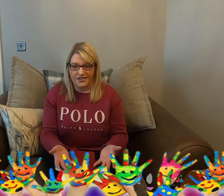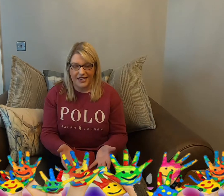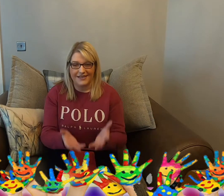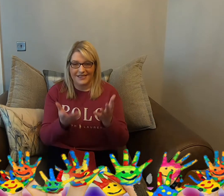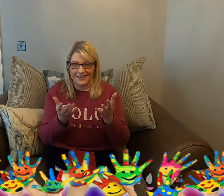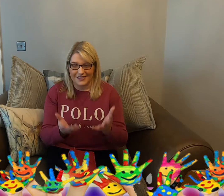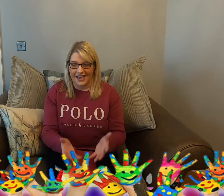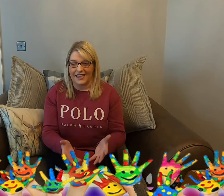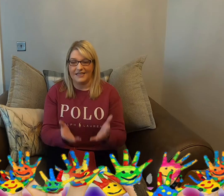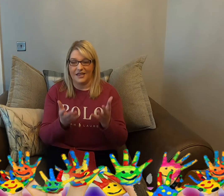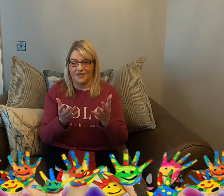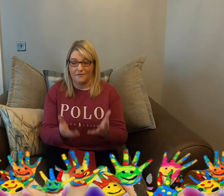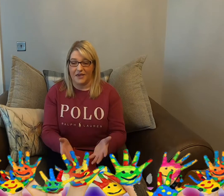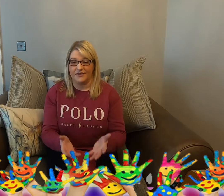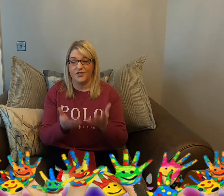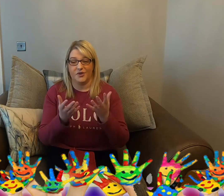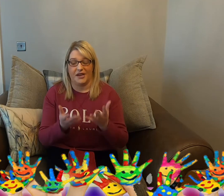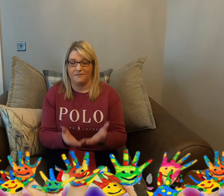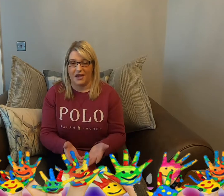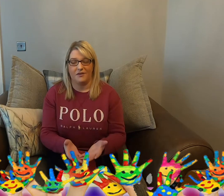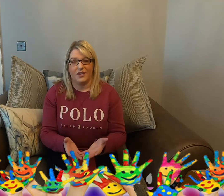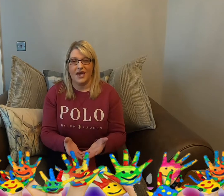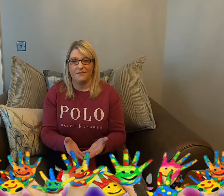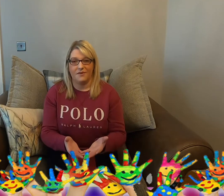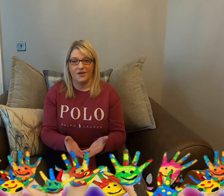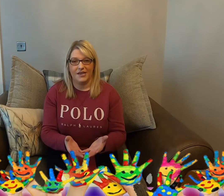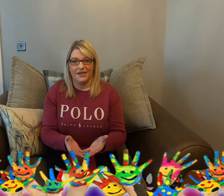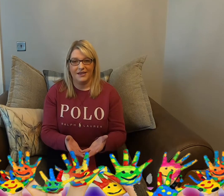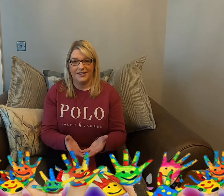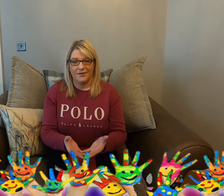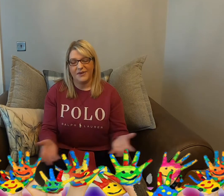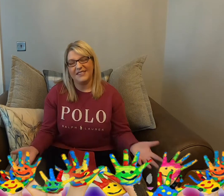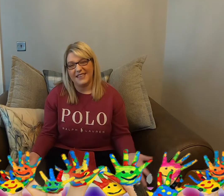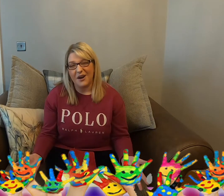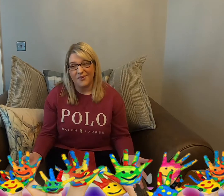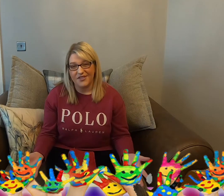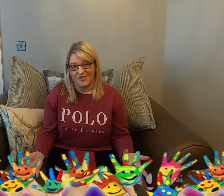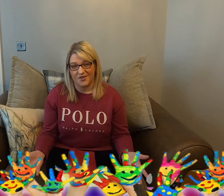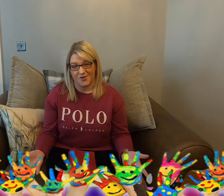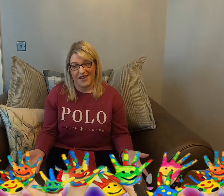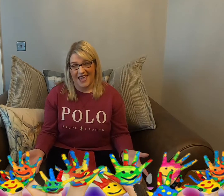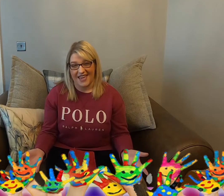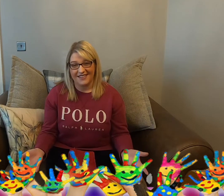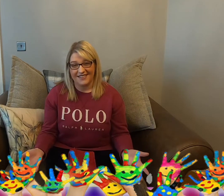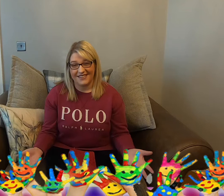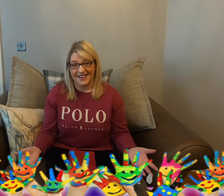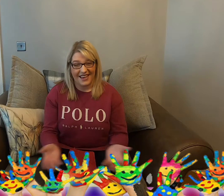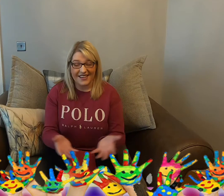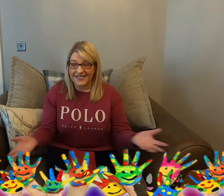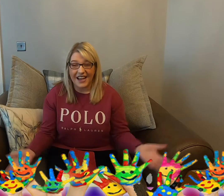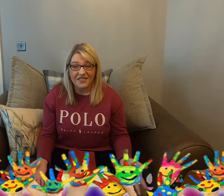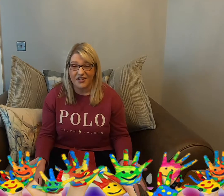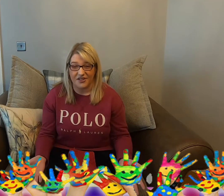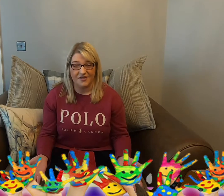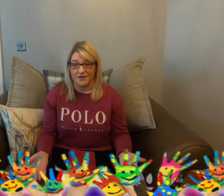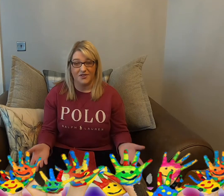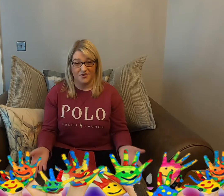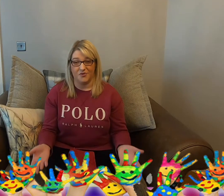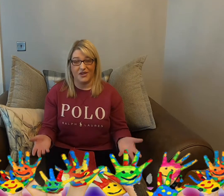Jesus in the manger in Bethlehem. But is that where the story ends? Is that the Christmas story